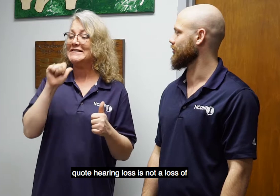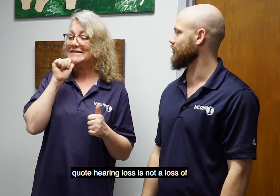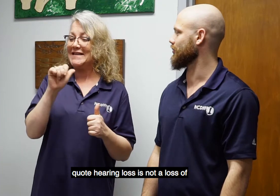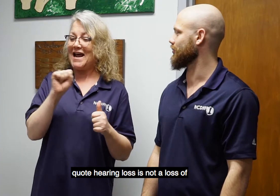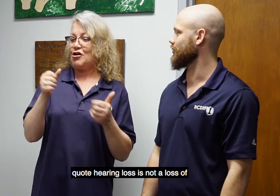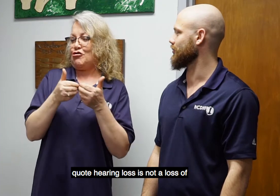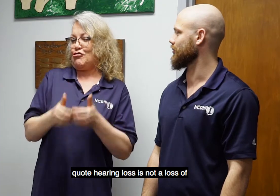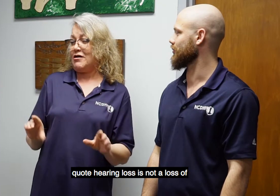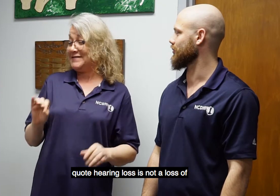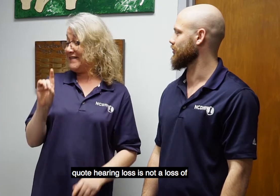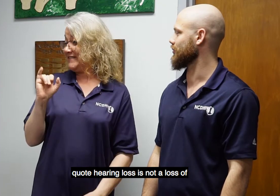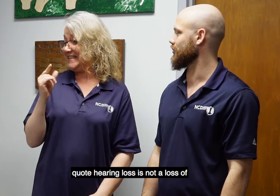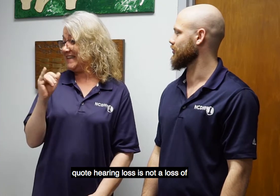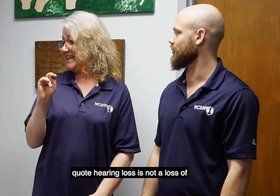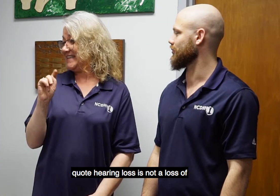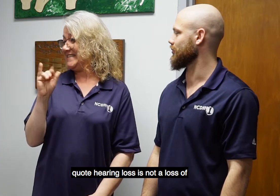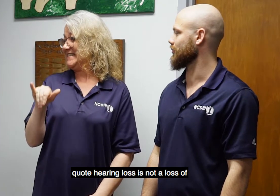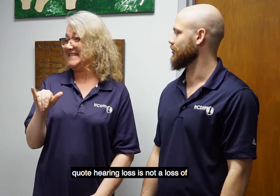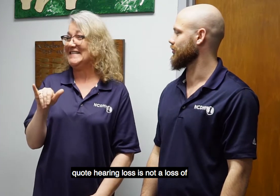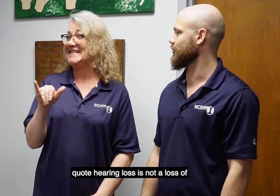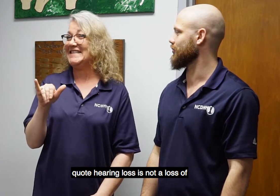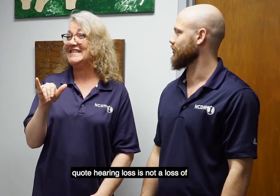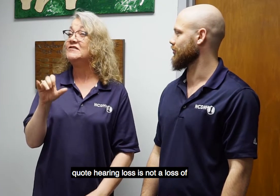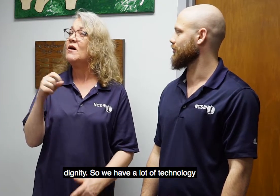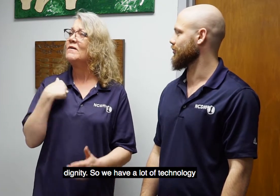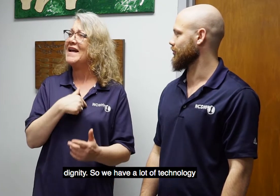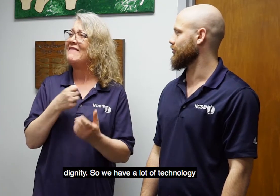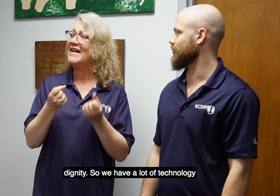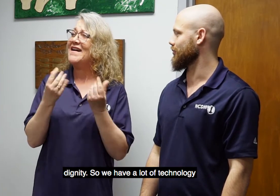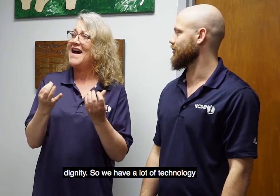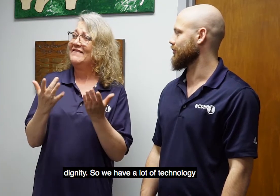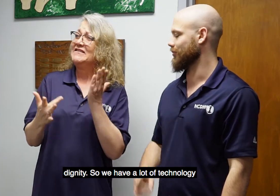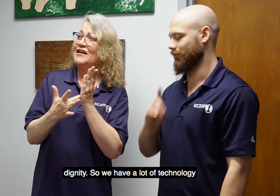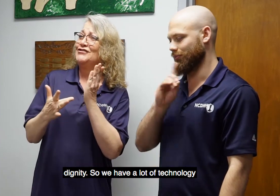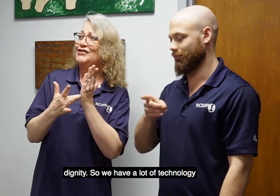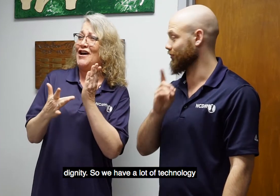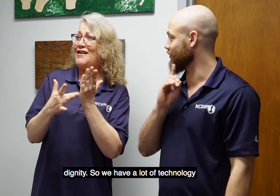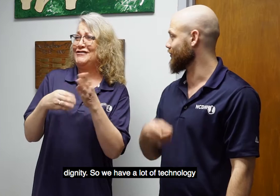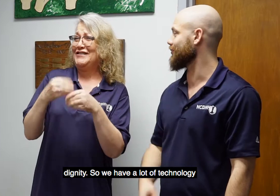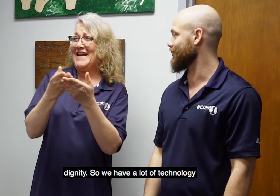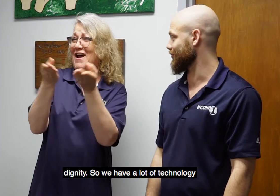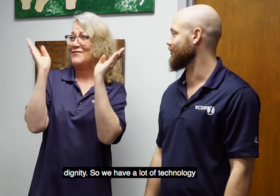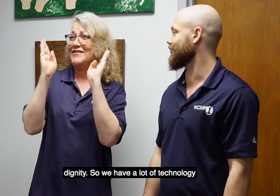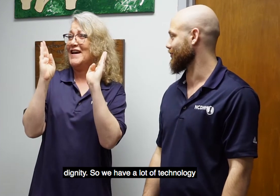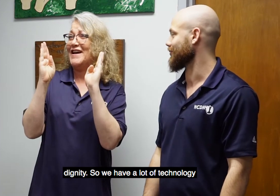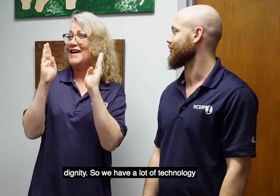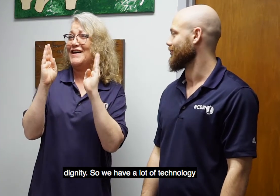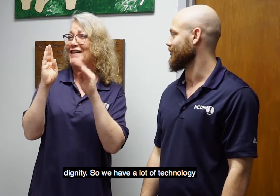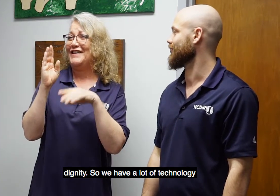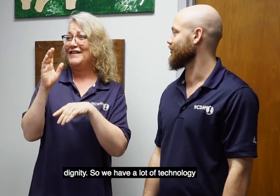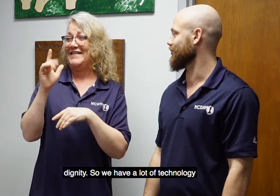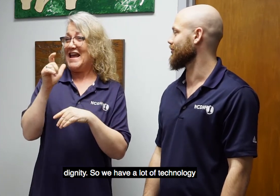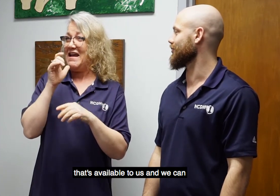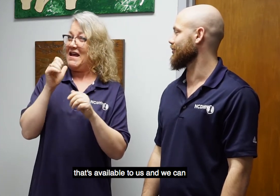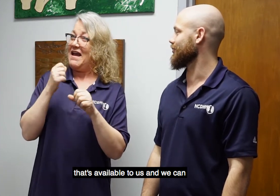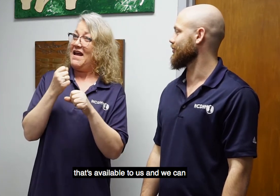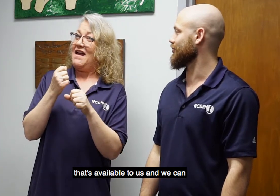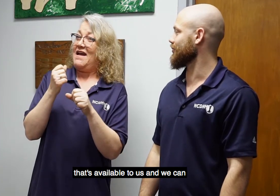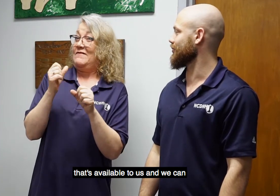hearing loss is not a loss of dignity. So we have a lot of technology that's available to us.